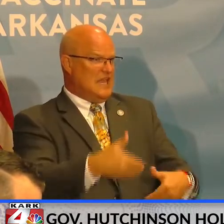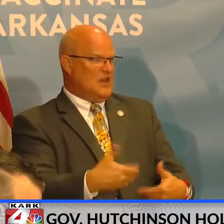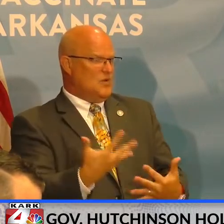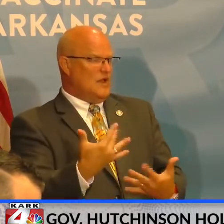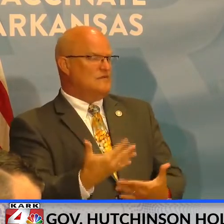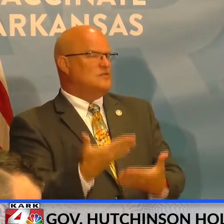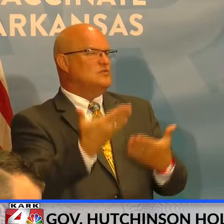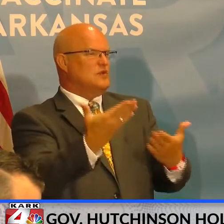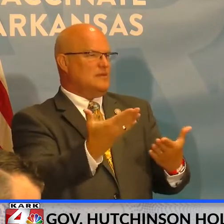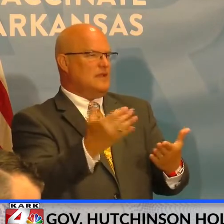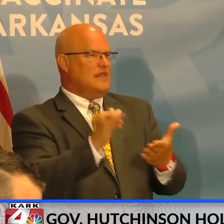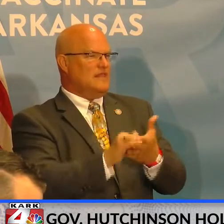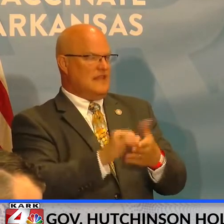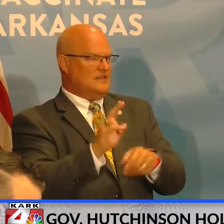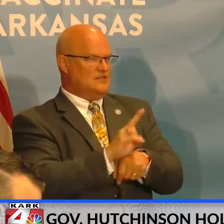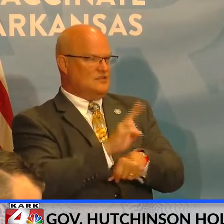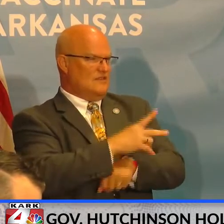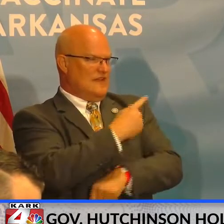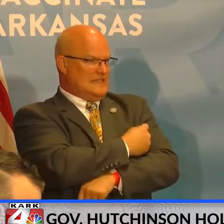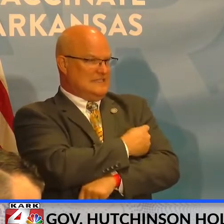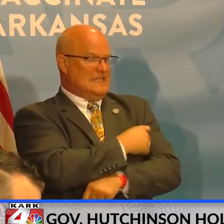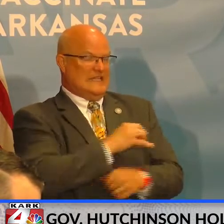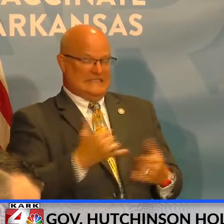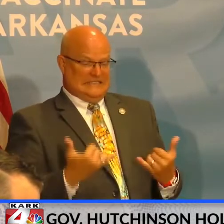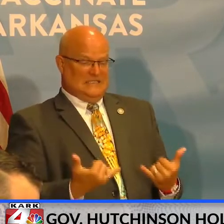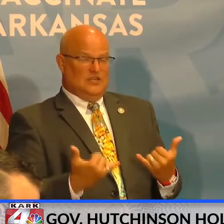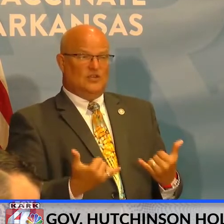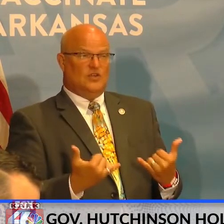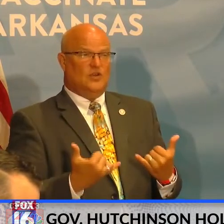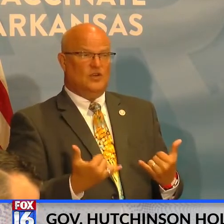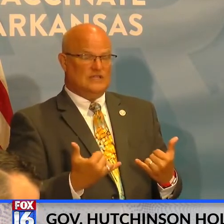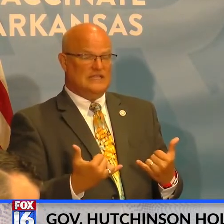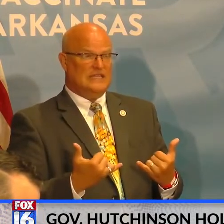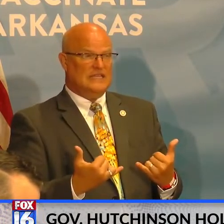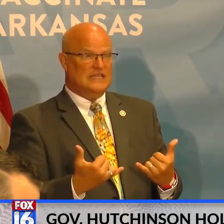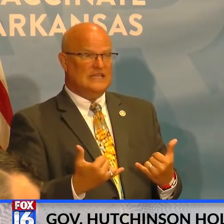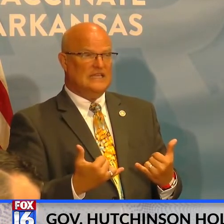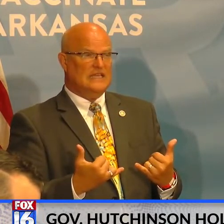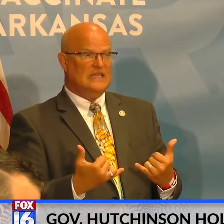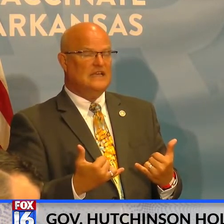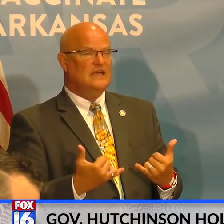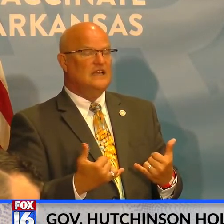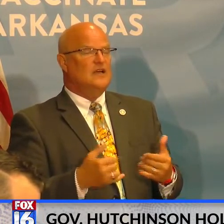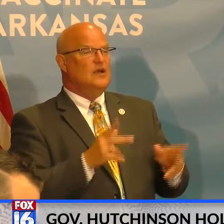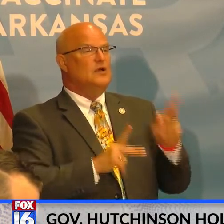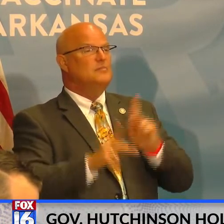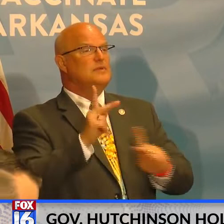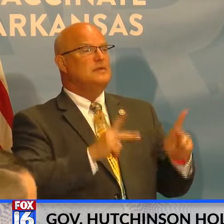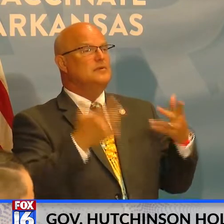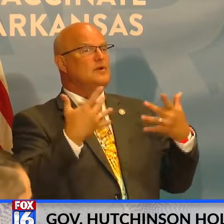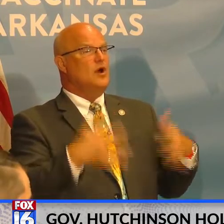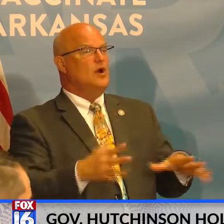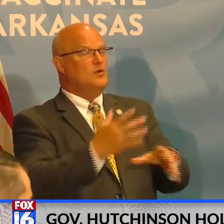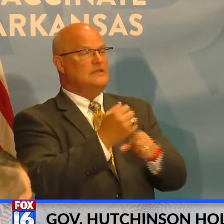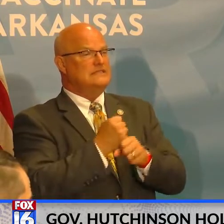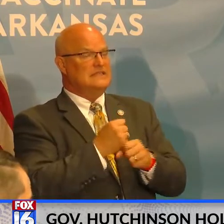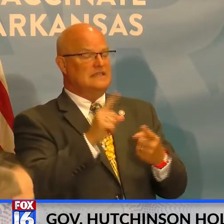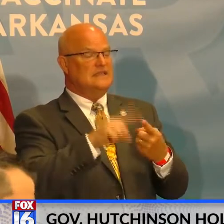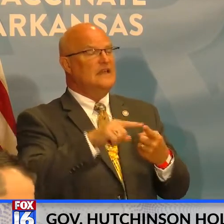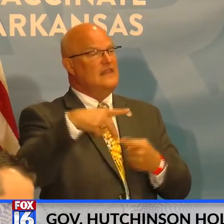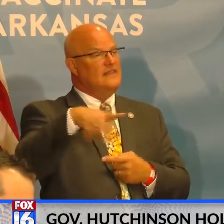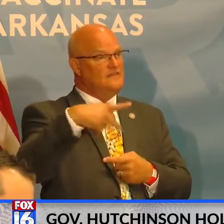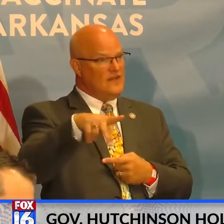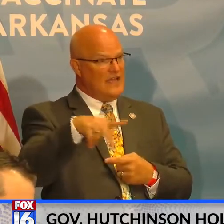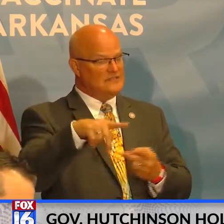use of those vaccines. Those currently apply primarily to primarily to individuals that have received either the Pfizer